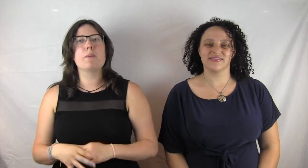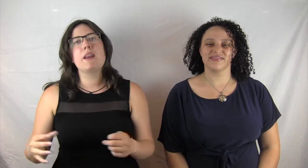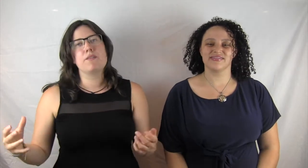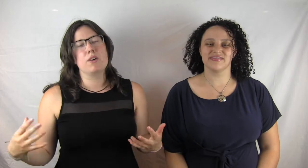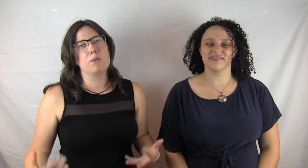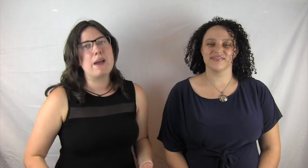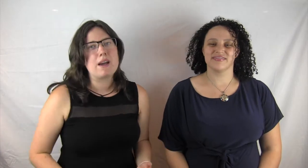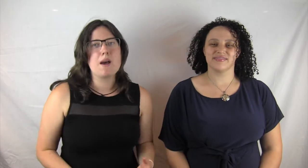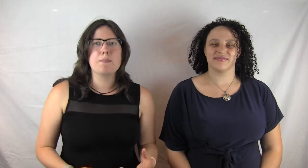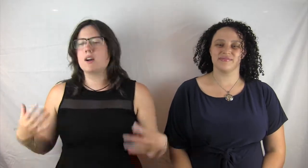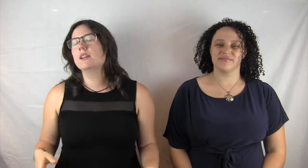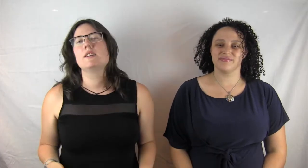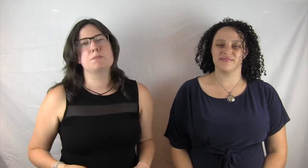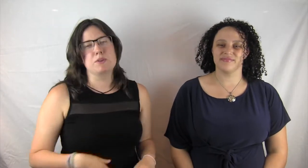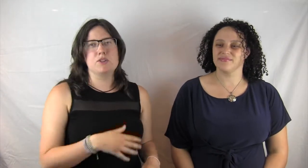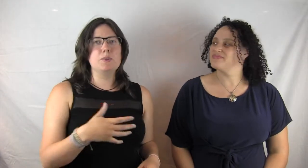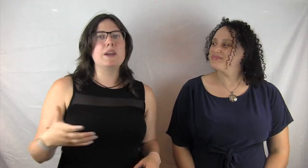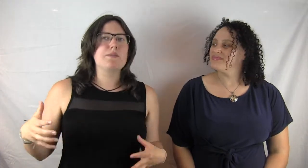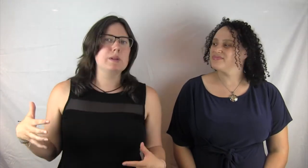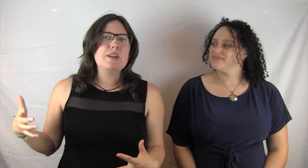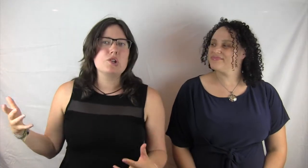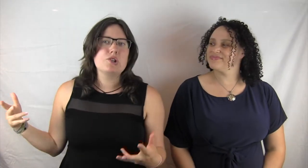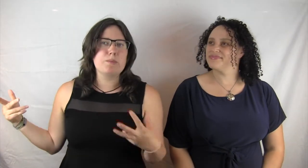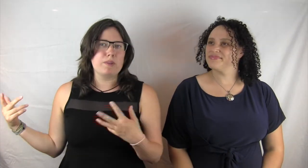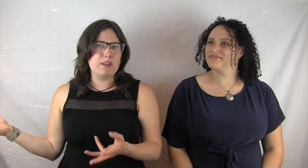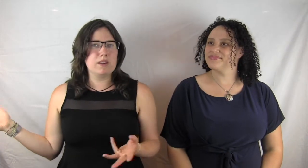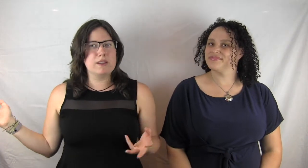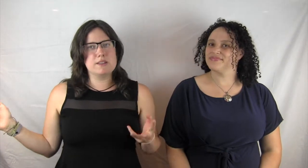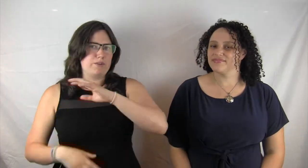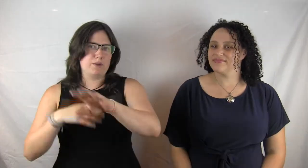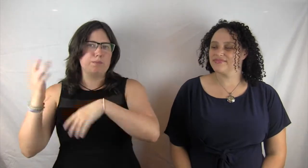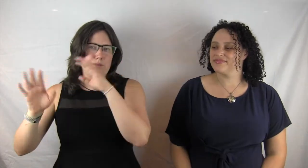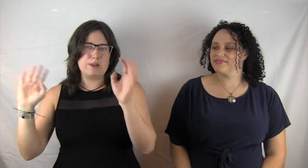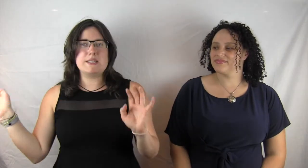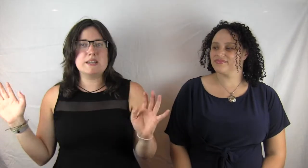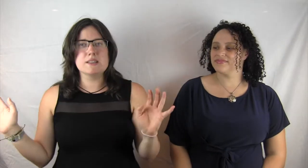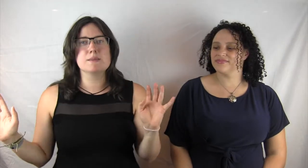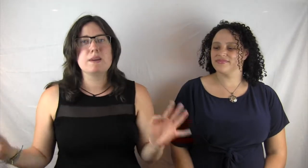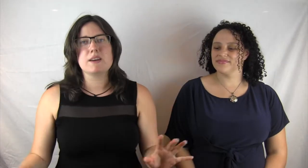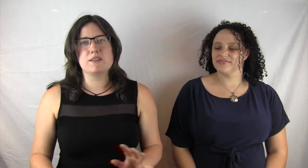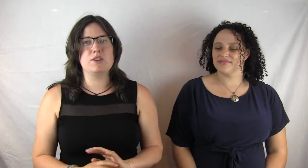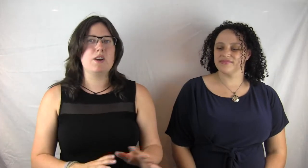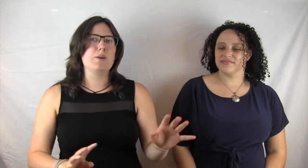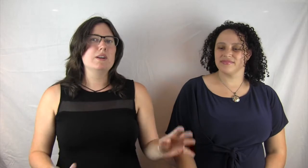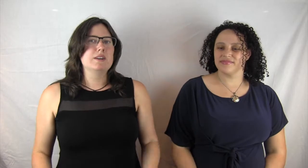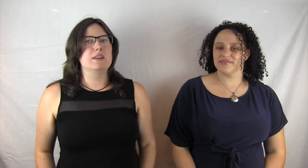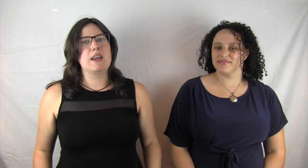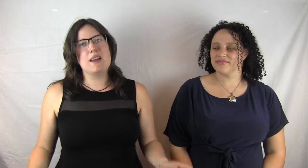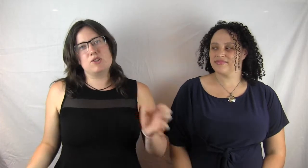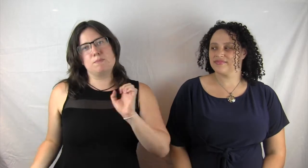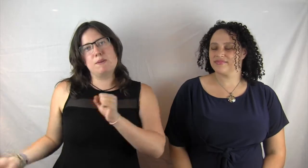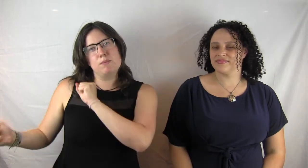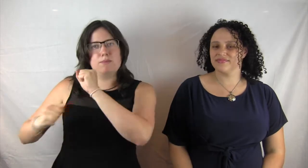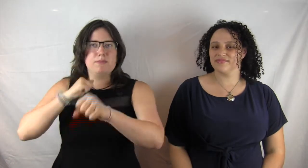waiting for her to wake up. Scarlet is pursuing a relationship with Nicholas for reasons because you know can't just be...